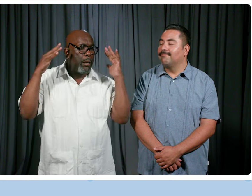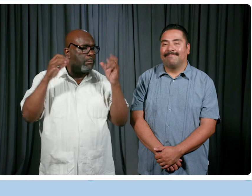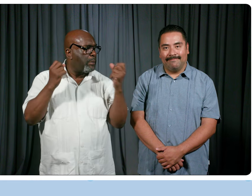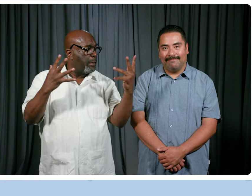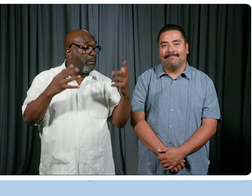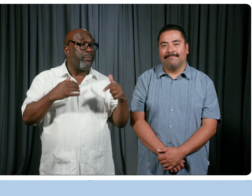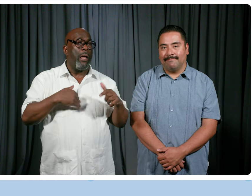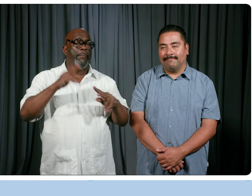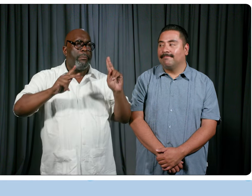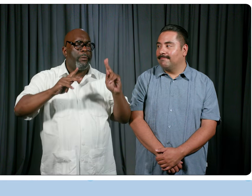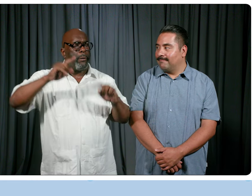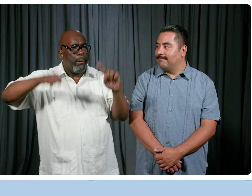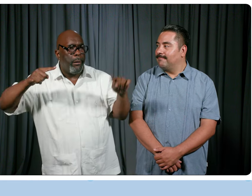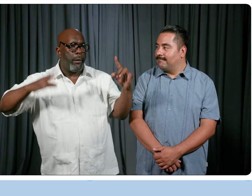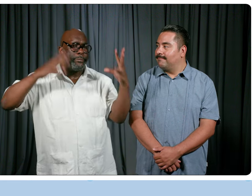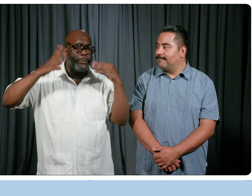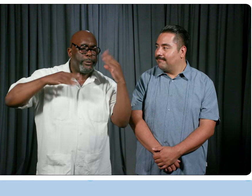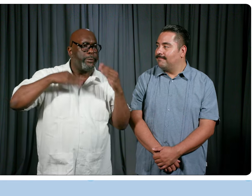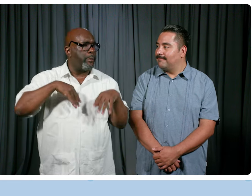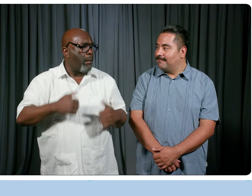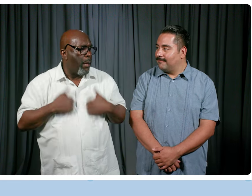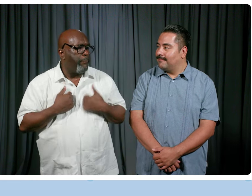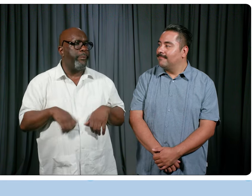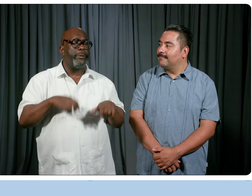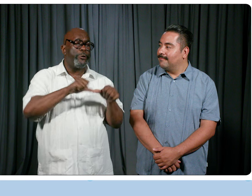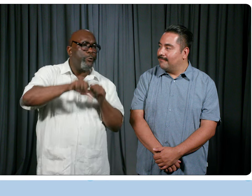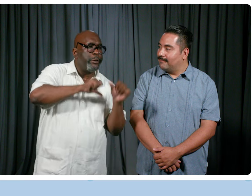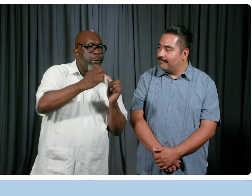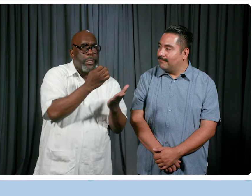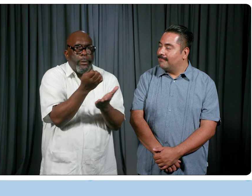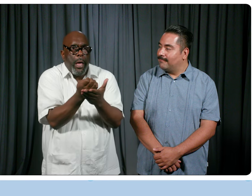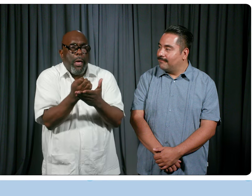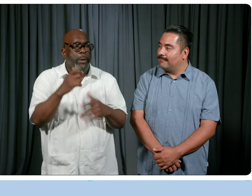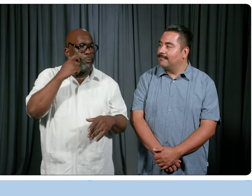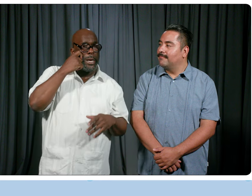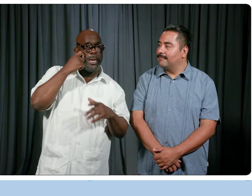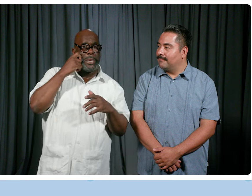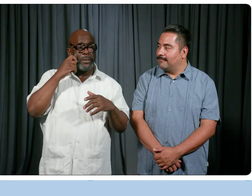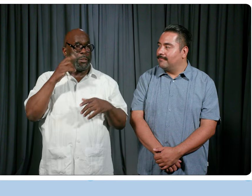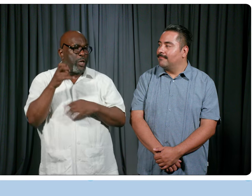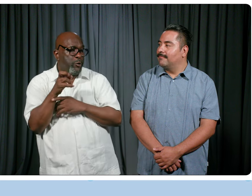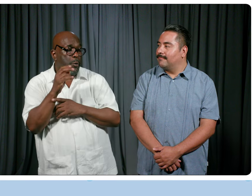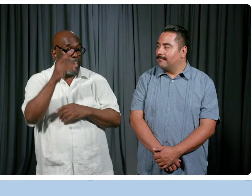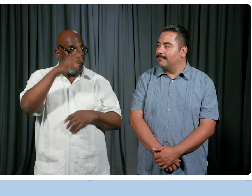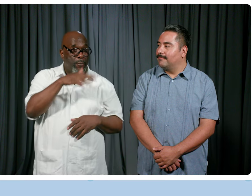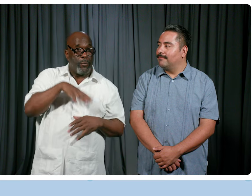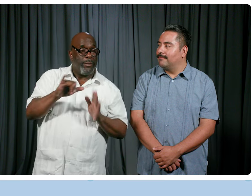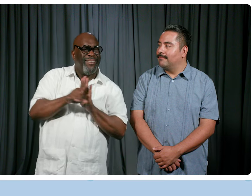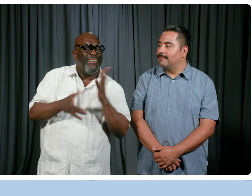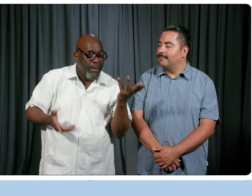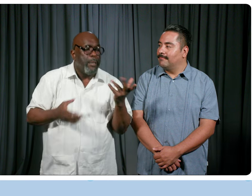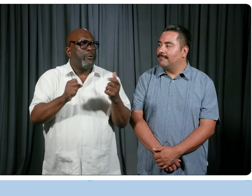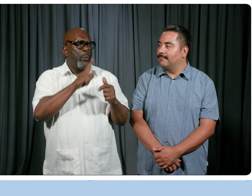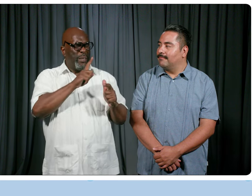you know, from all walks of life, you know, socioeconomic, race, gender. It just is, I think, an exciting time here in Chicago just